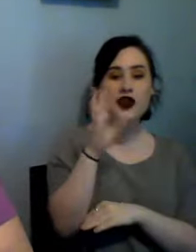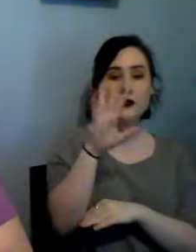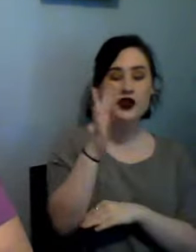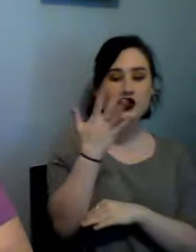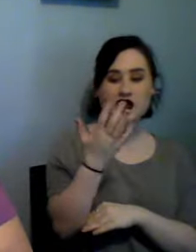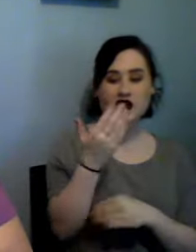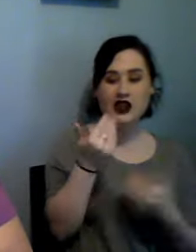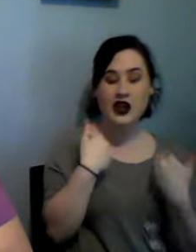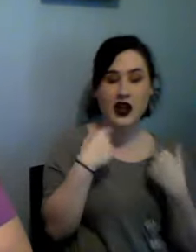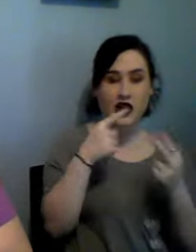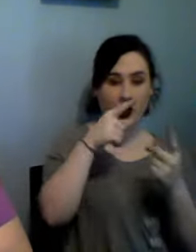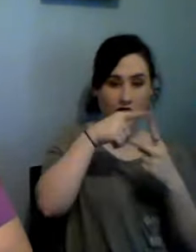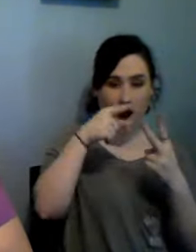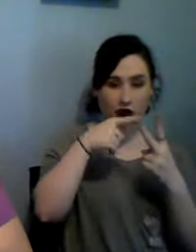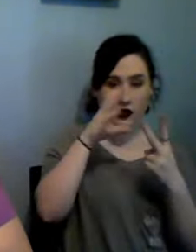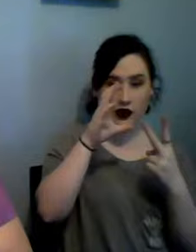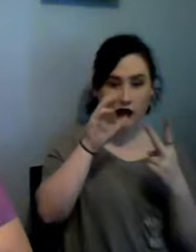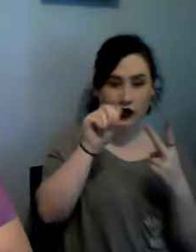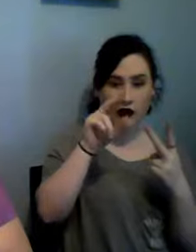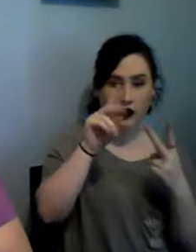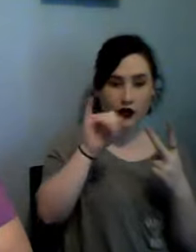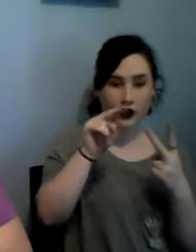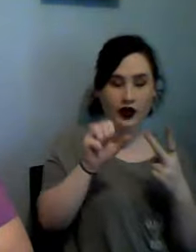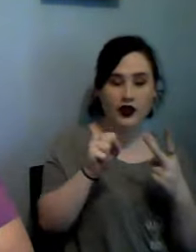and some snow people